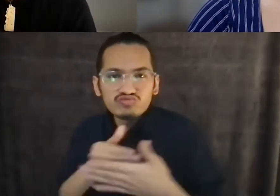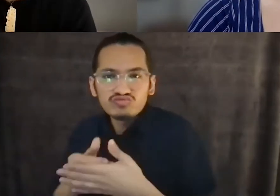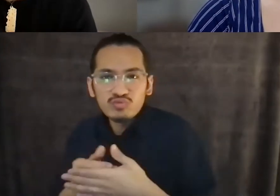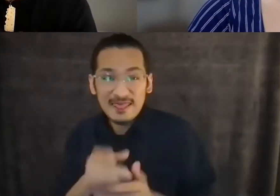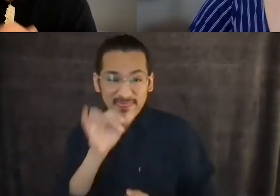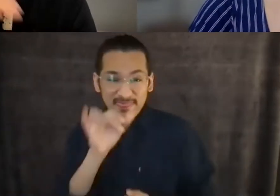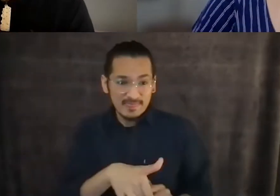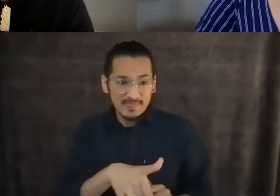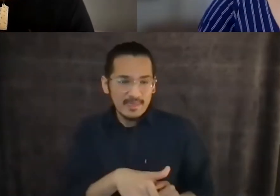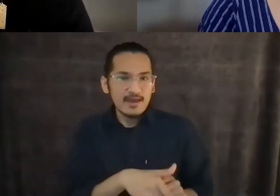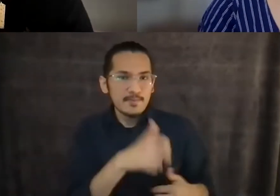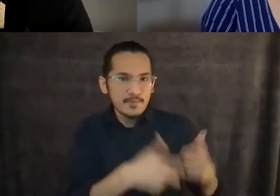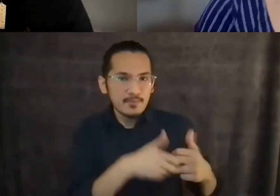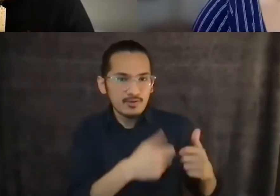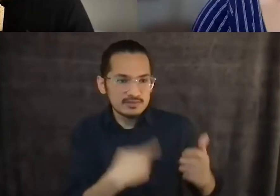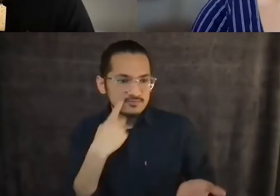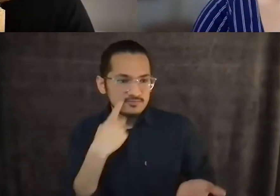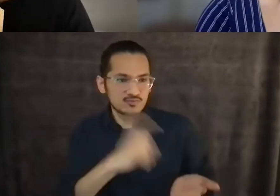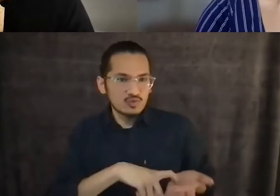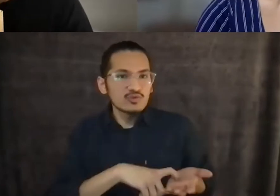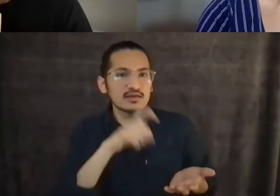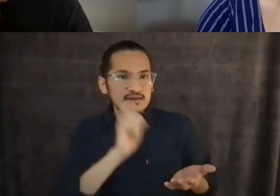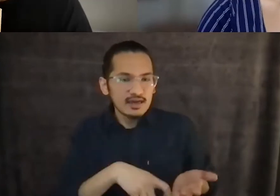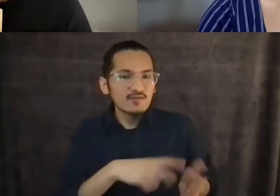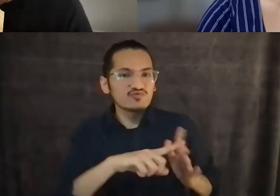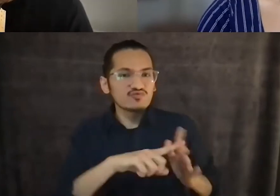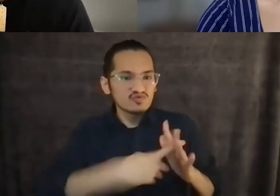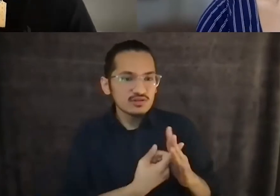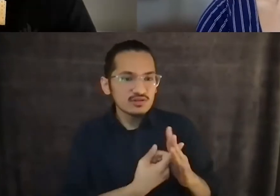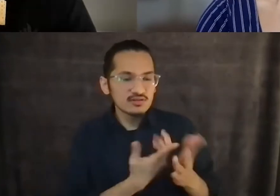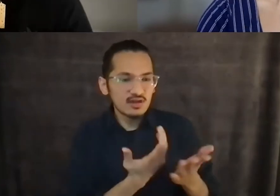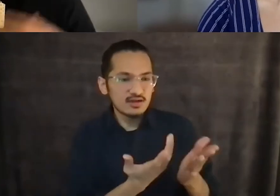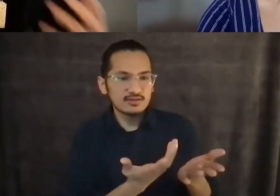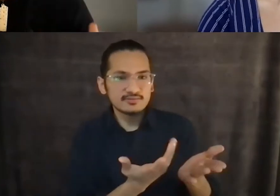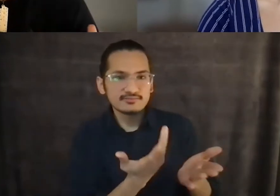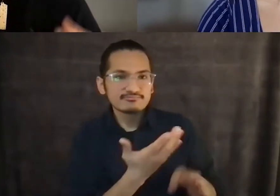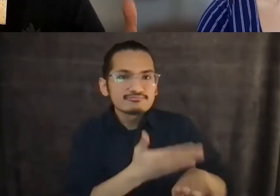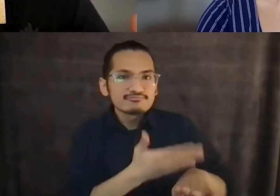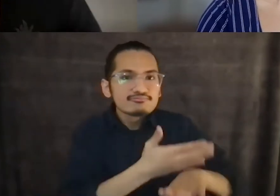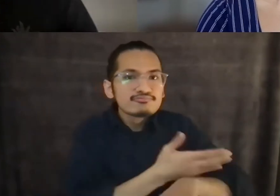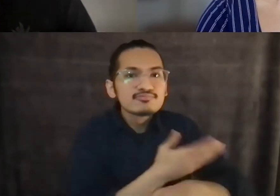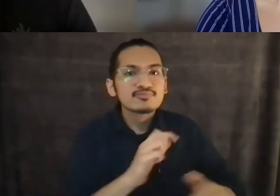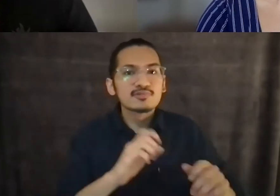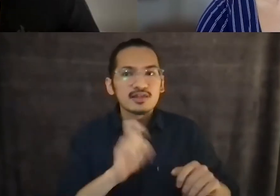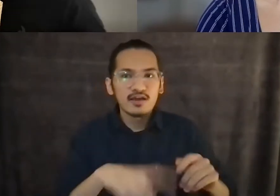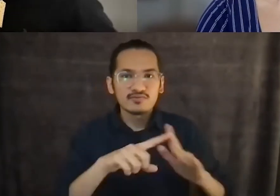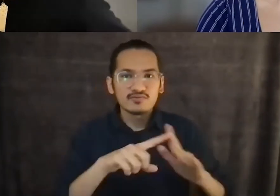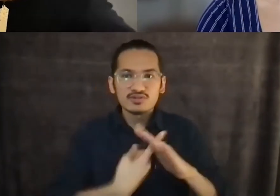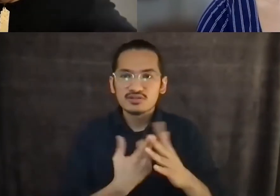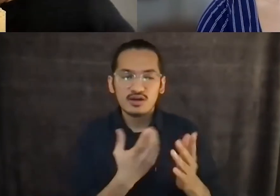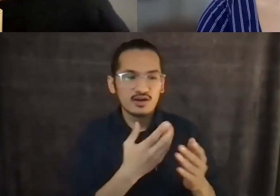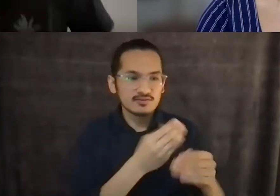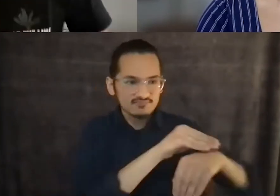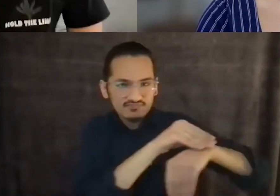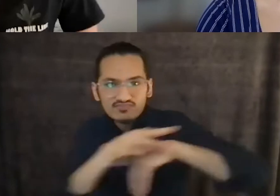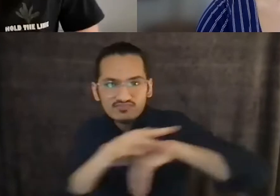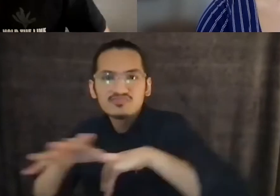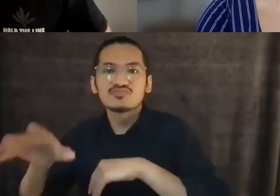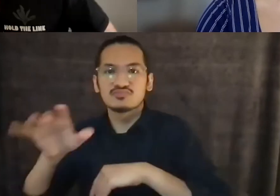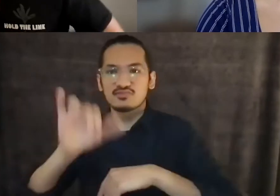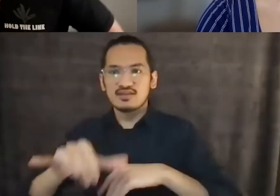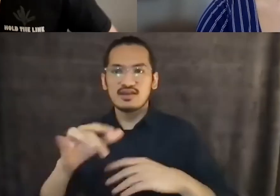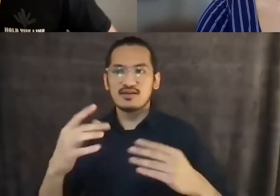to do to heal and to build generative institutions of change to create livable futures for the rest of us.